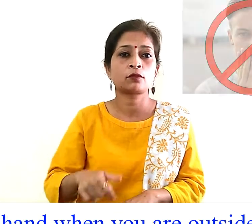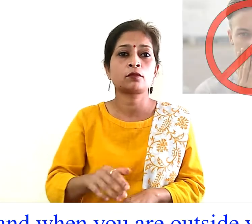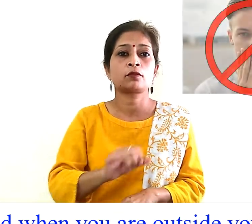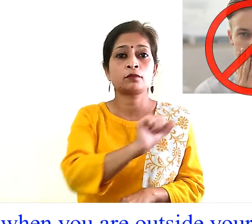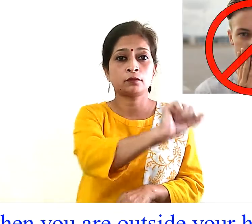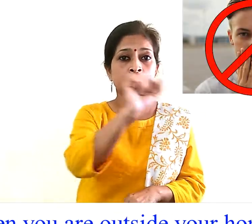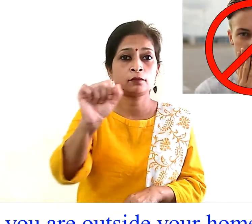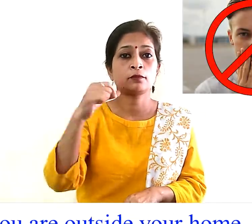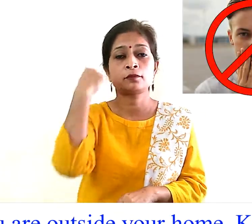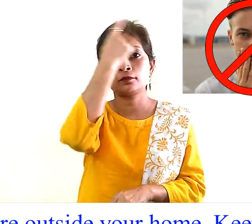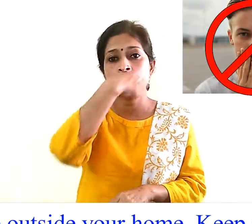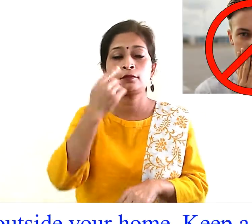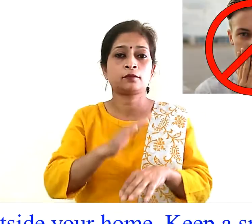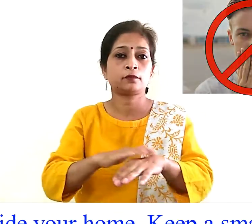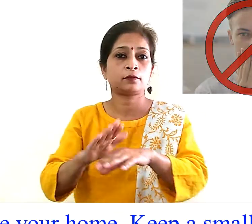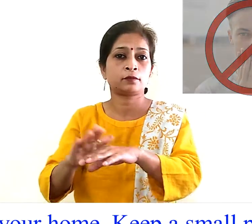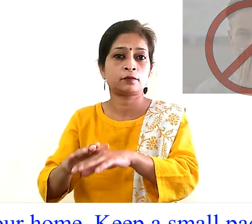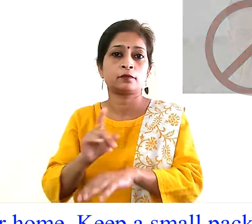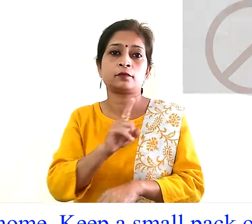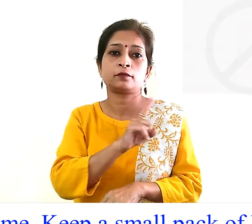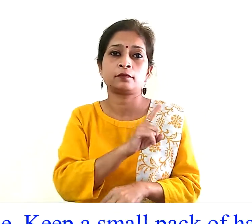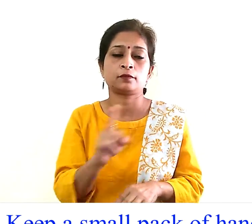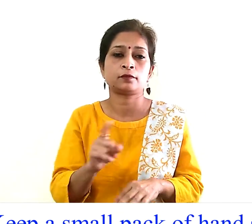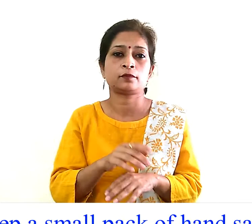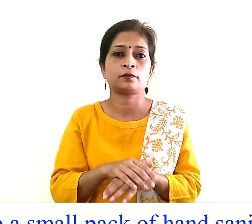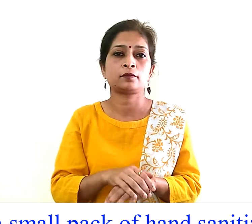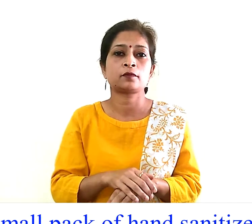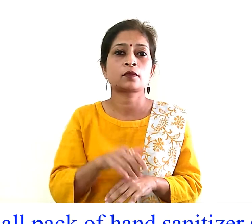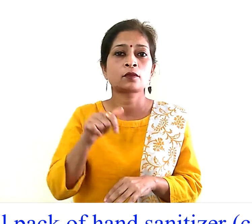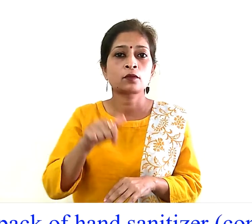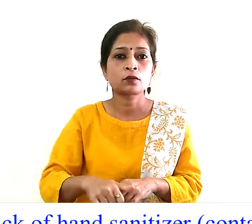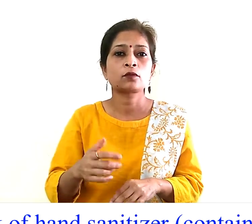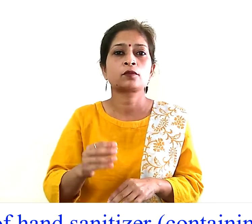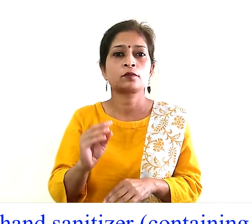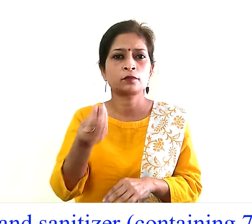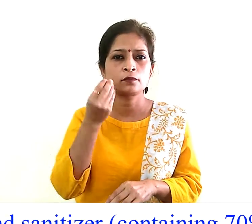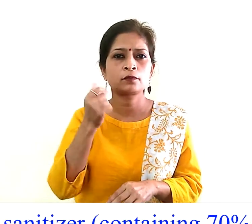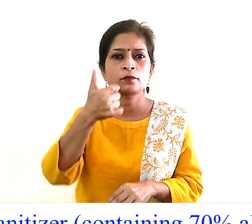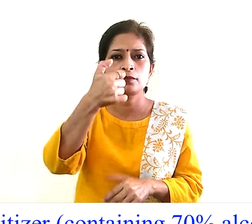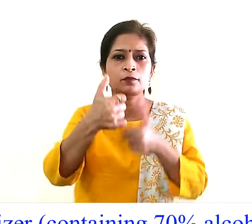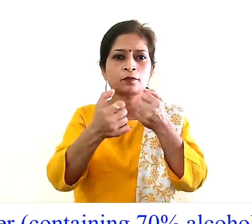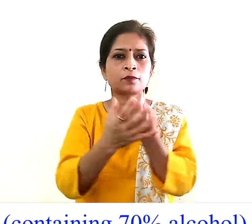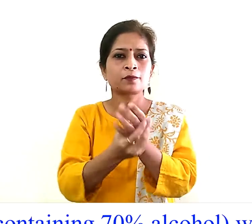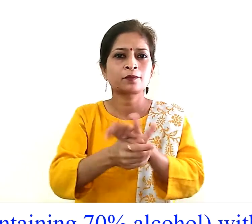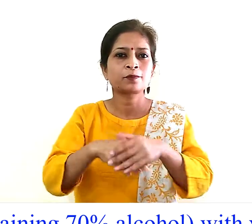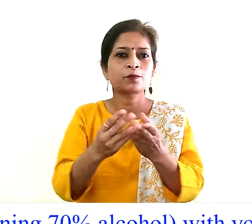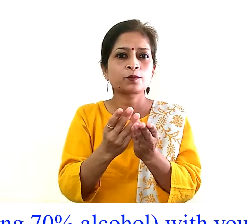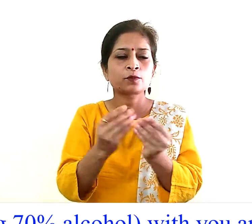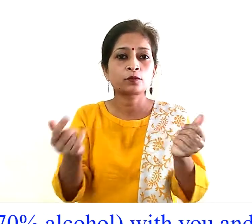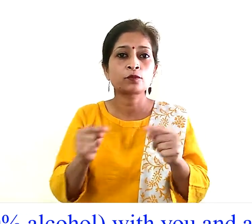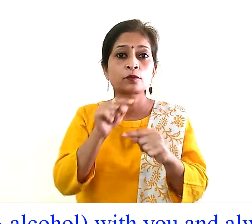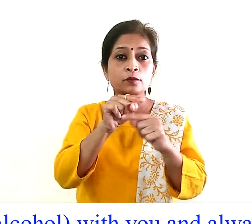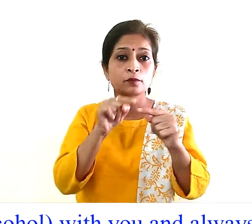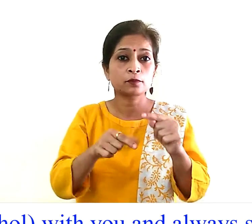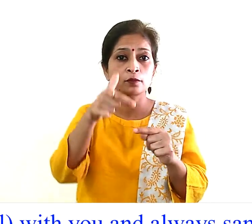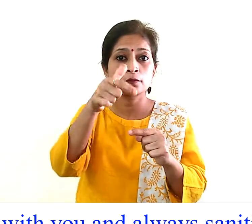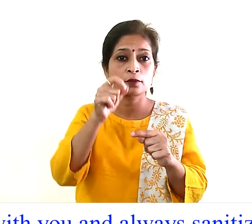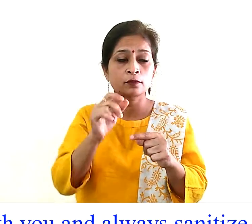your face with your hand when you are outside your home keep a small pack of hand sanitizer containing 70% alcohol